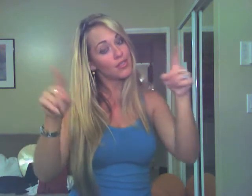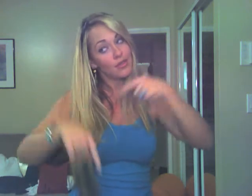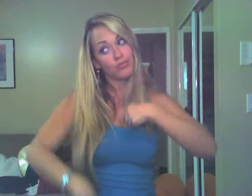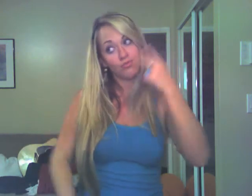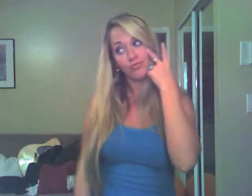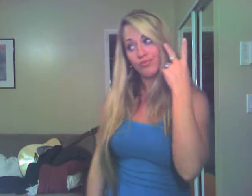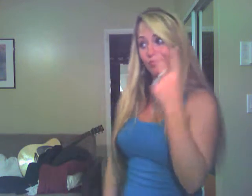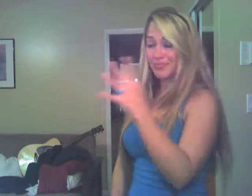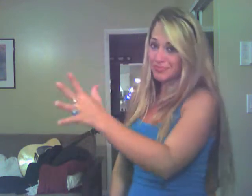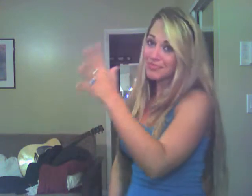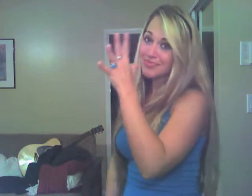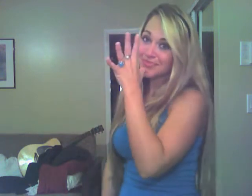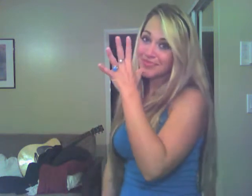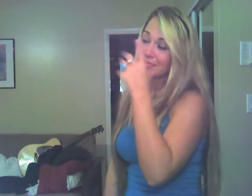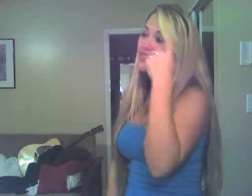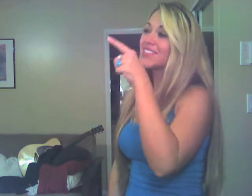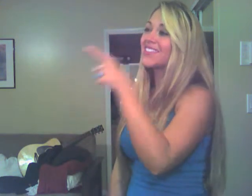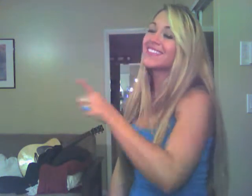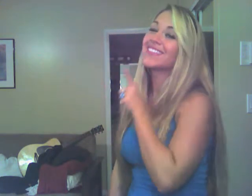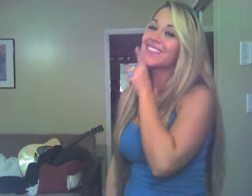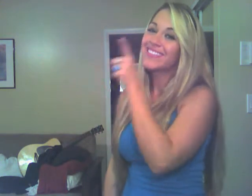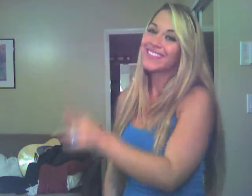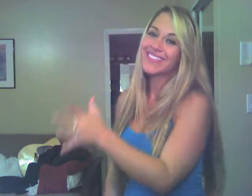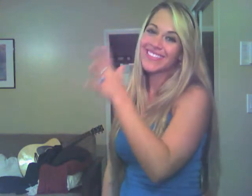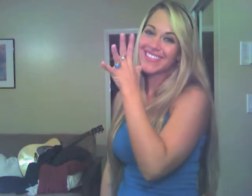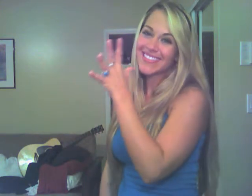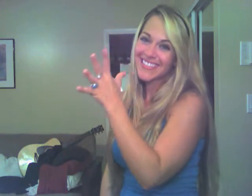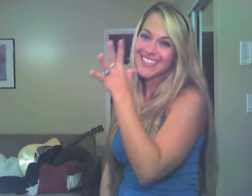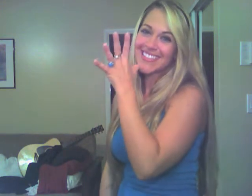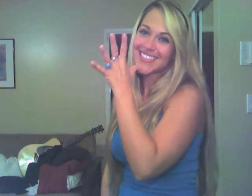But I saw mama, for she was mama.